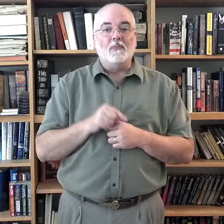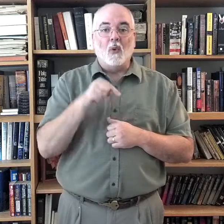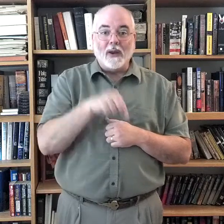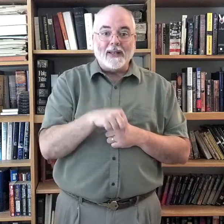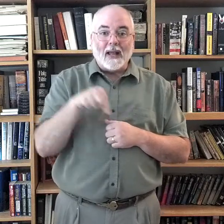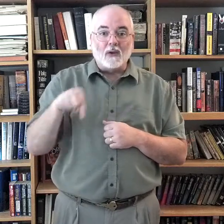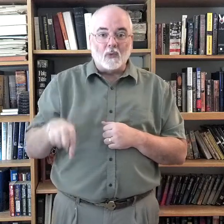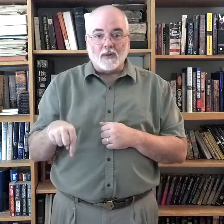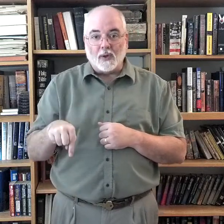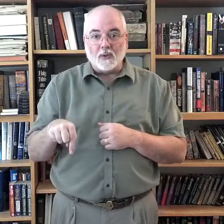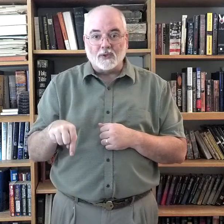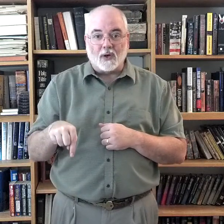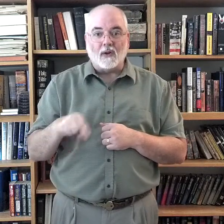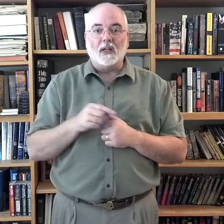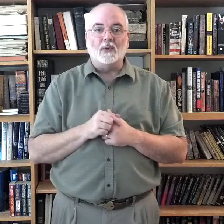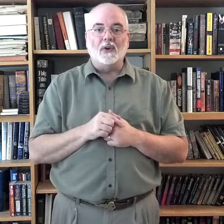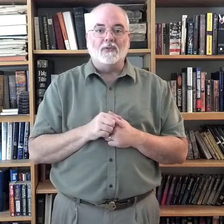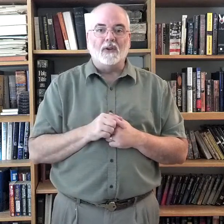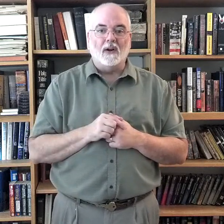point down to where the toes are. That's where your feet are.